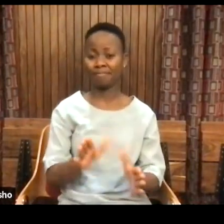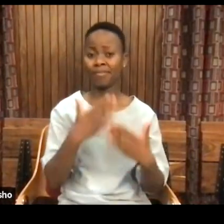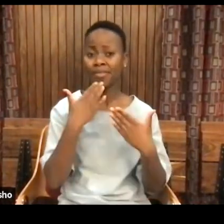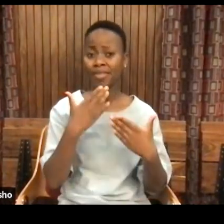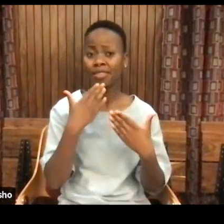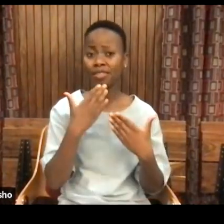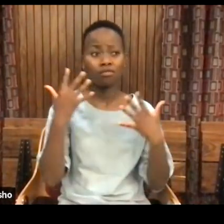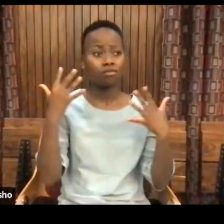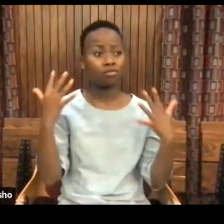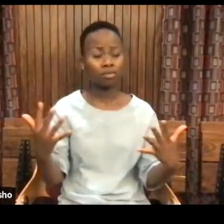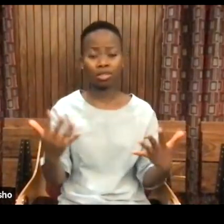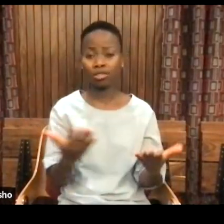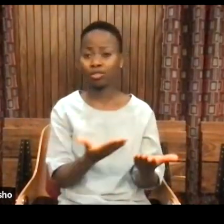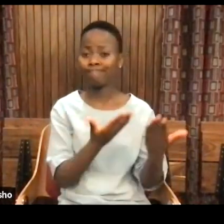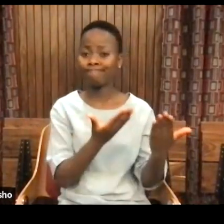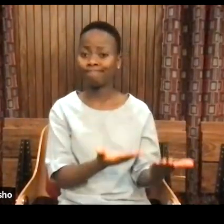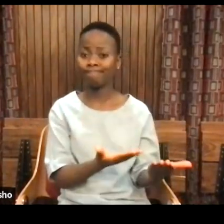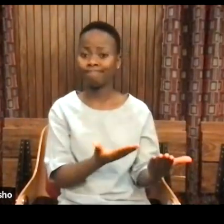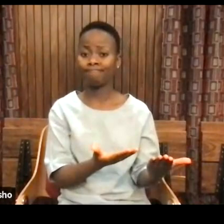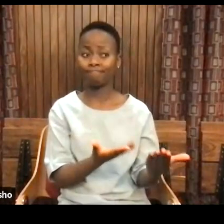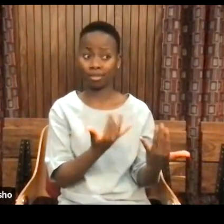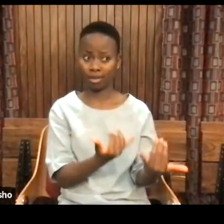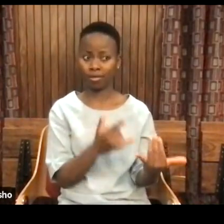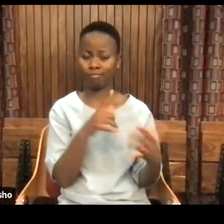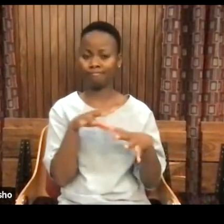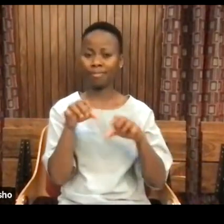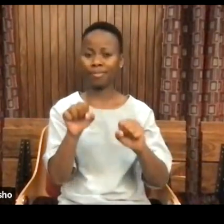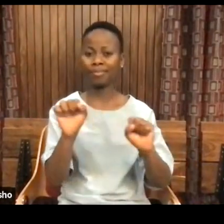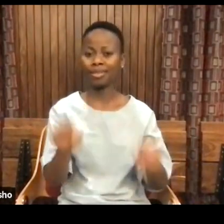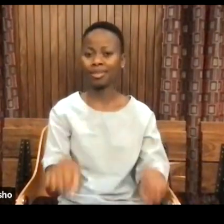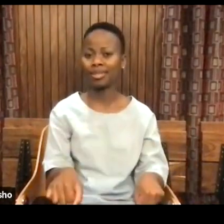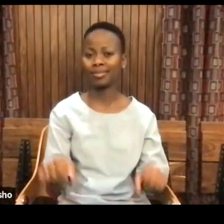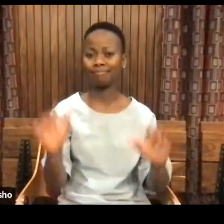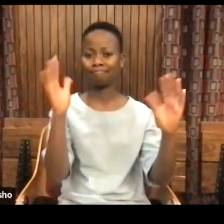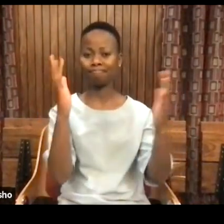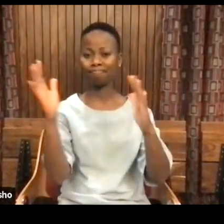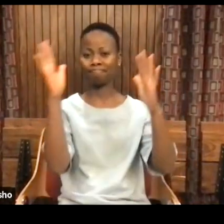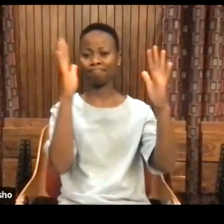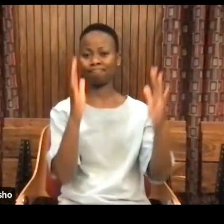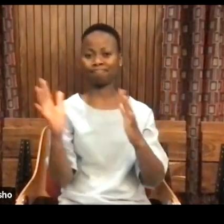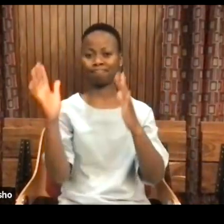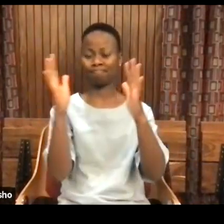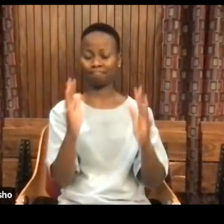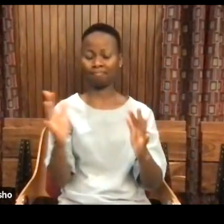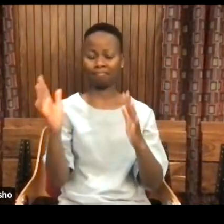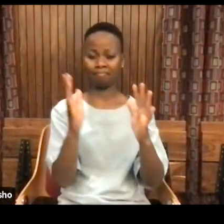you so much the podium is yours. Thank you.